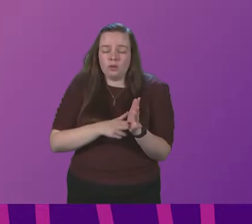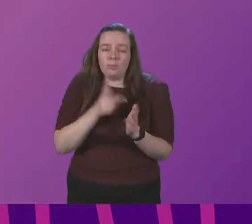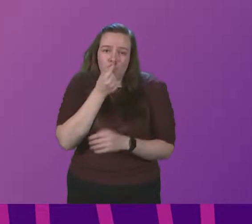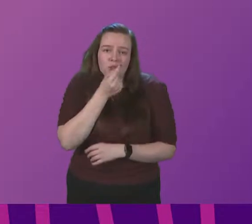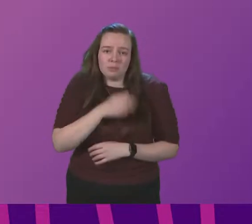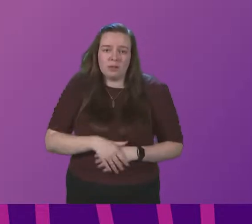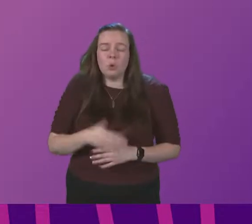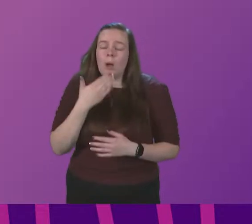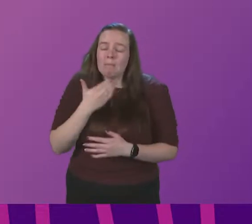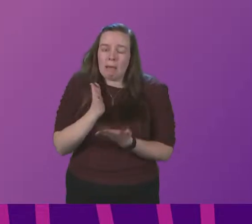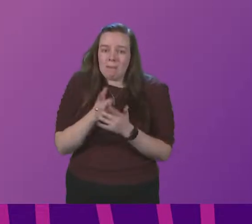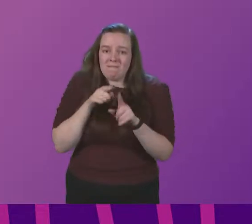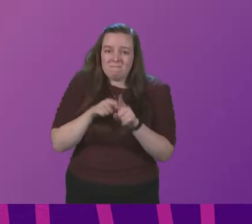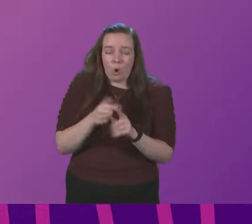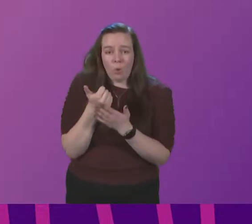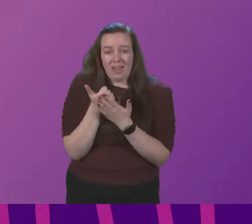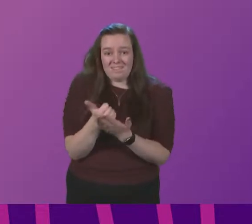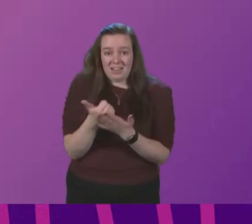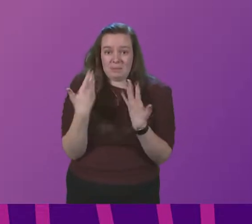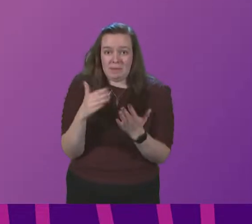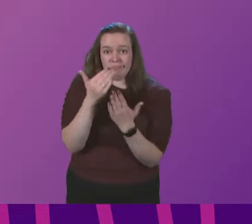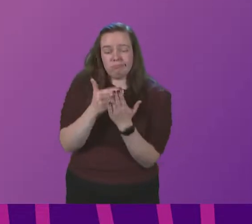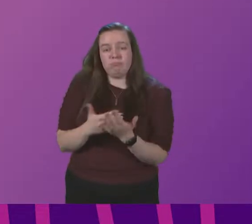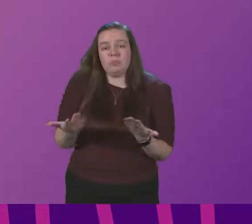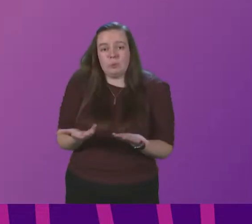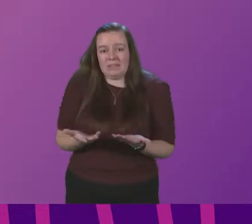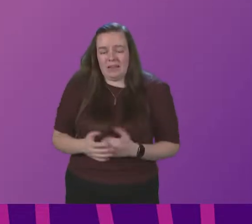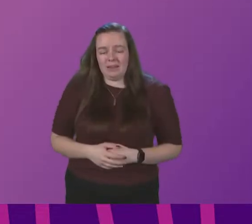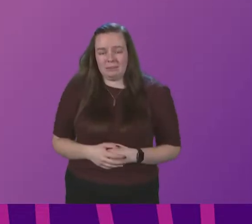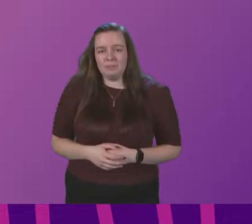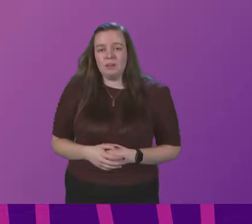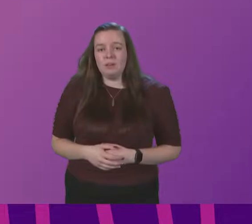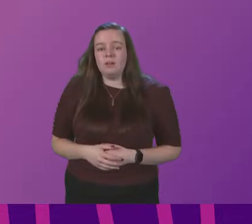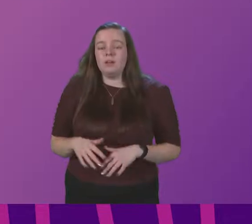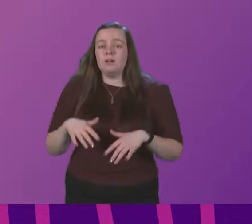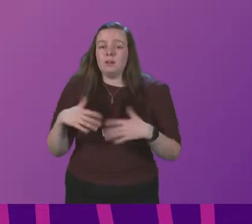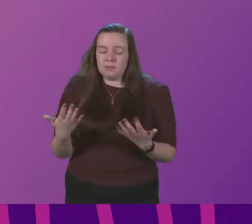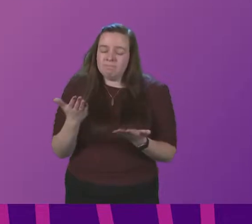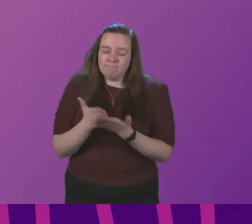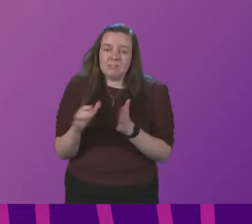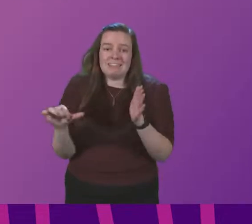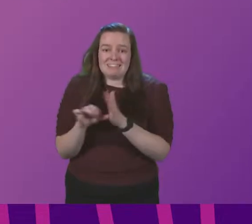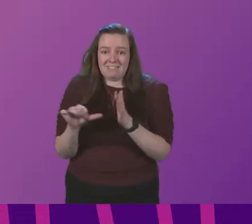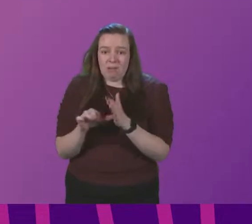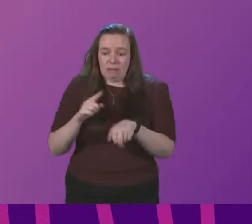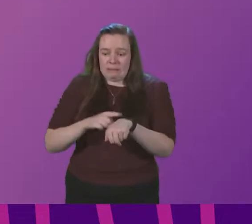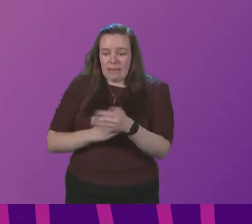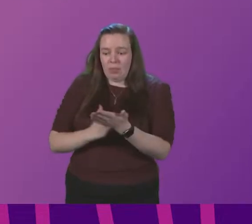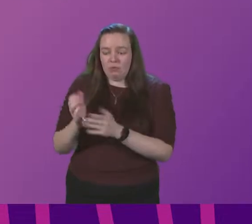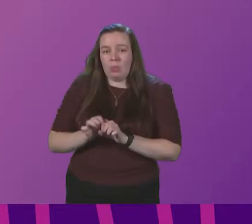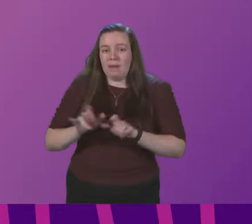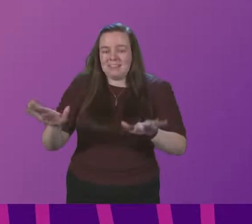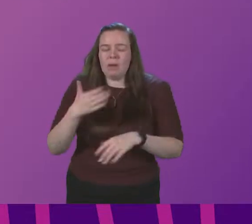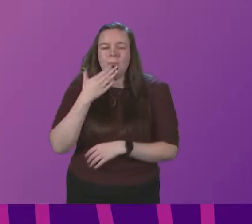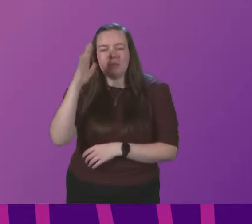So please do follow the advice I have set out today. And while this is without doubt a very difficult juncture in the course of the pandemic,